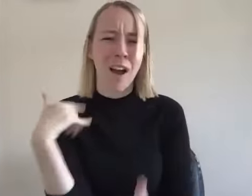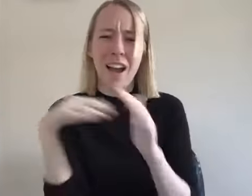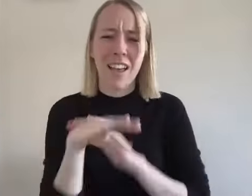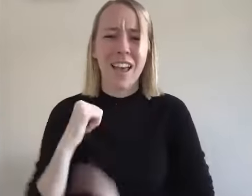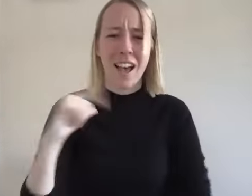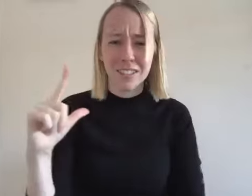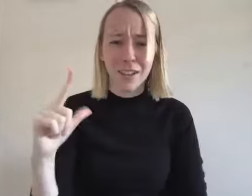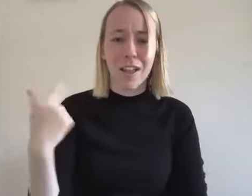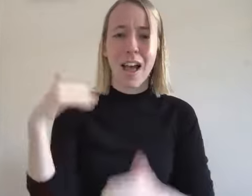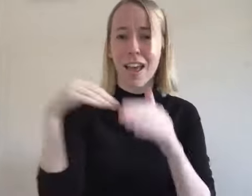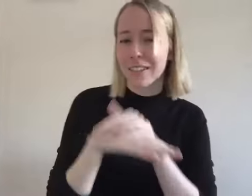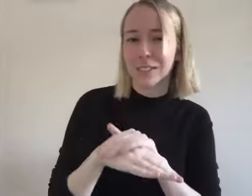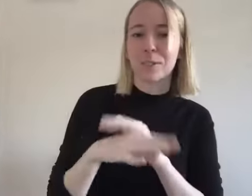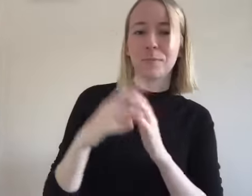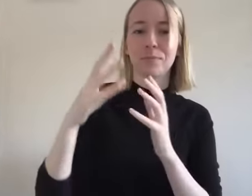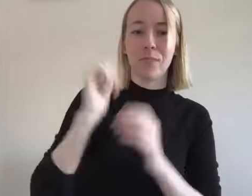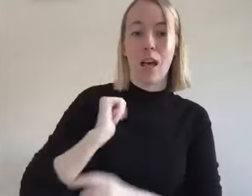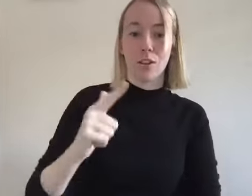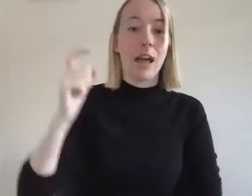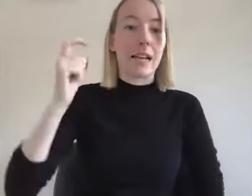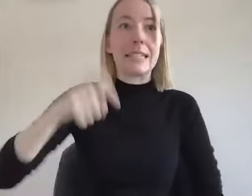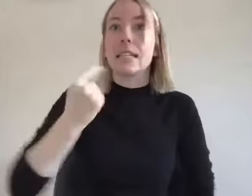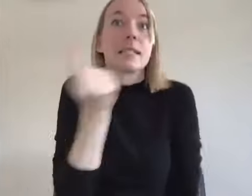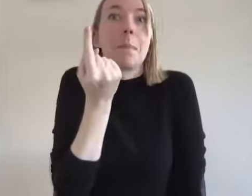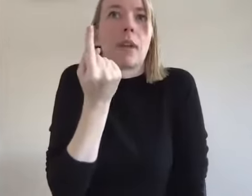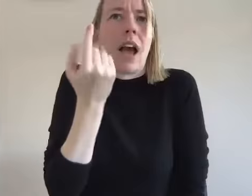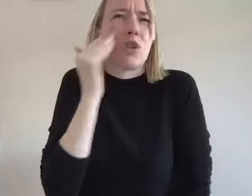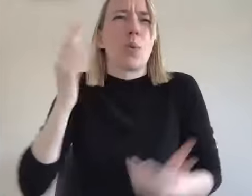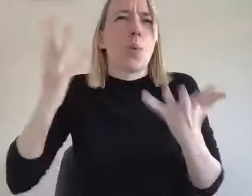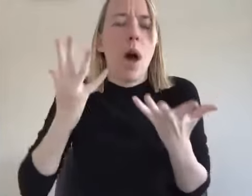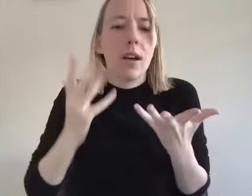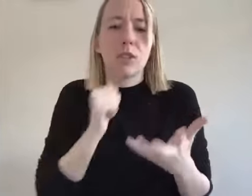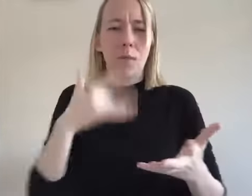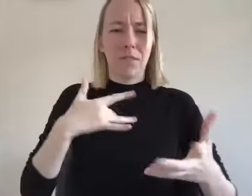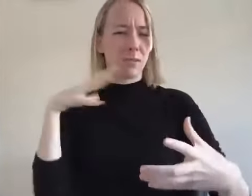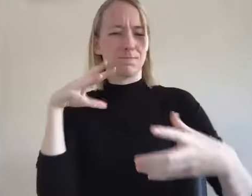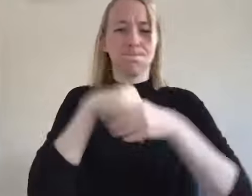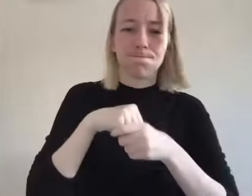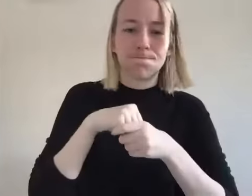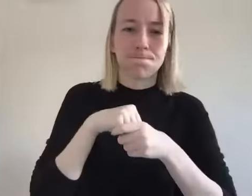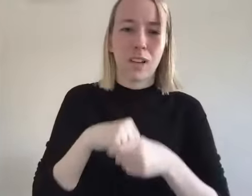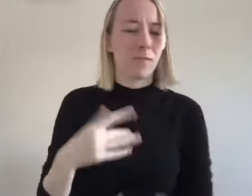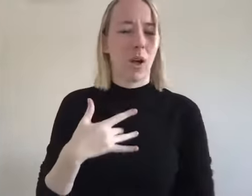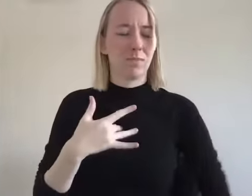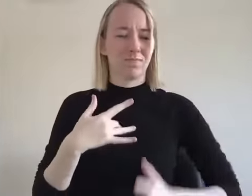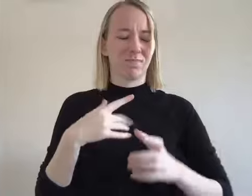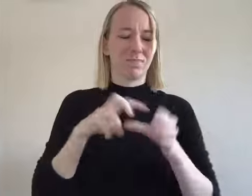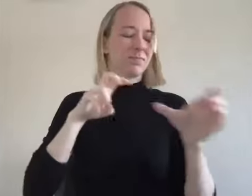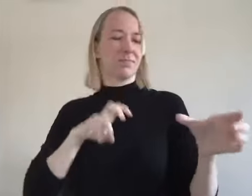that was not why i went to al-anon i went to al-anon because i knew there was something there that i needed but i didn't know what but i didn't feel a part of i did not feel a part of like